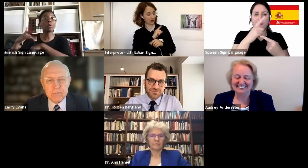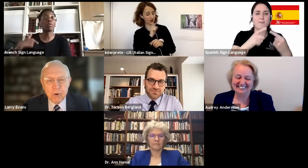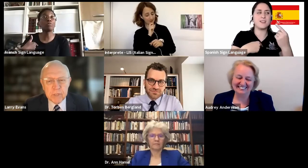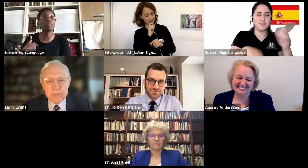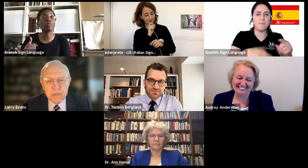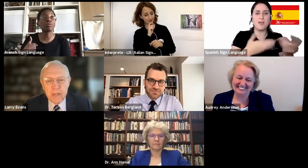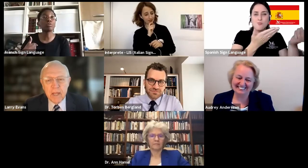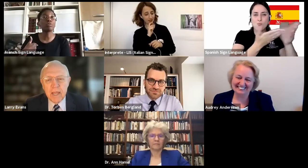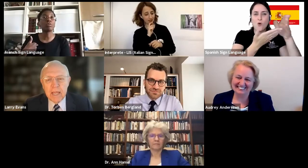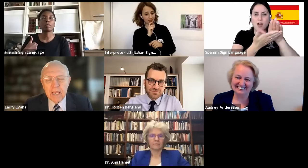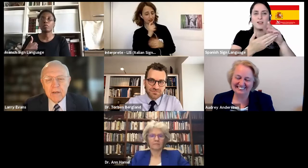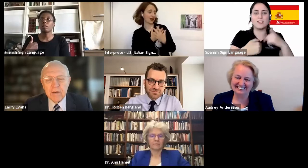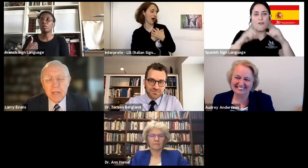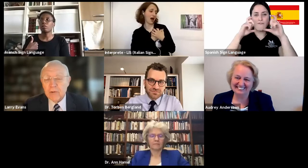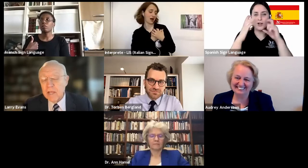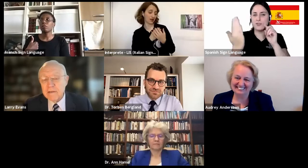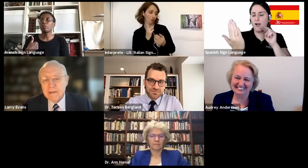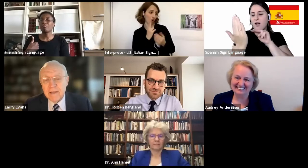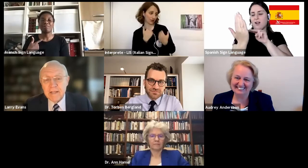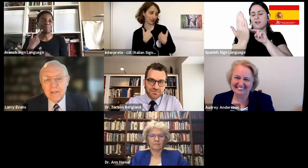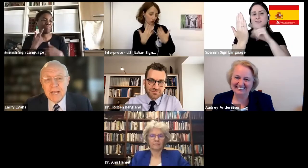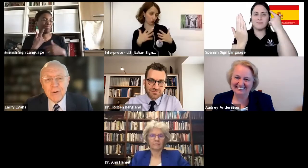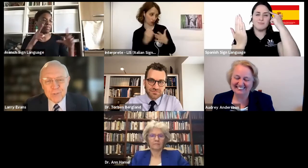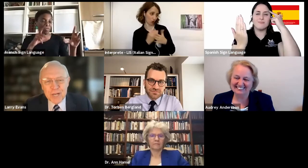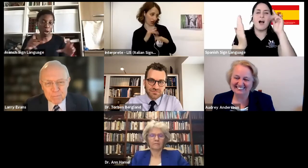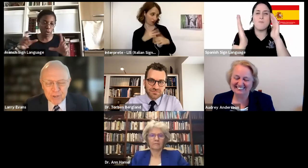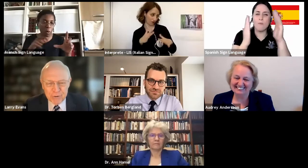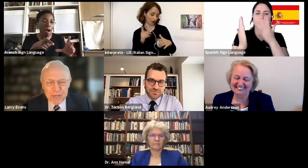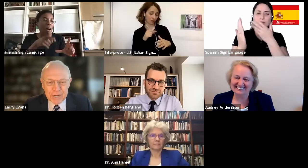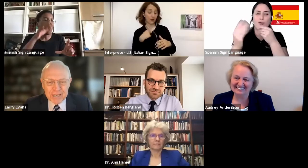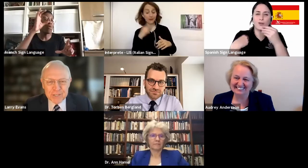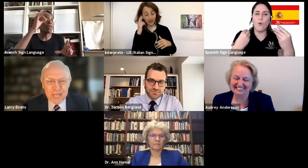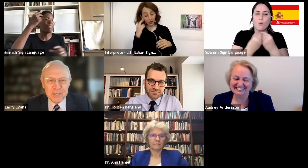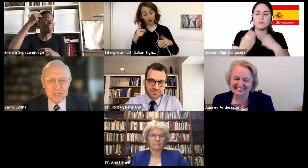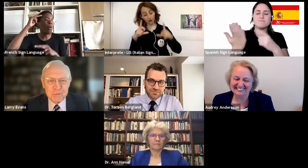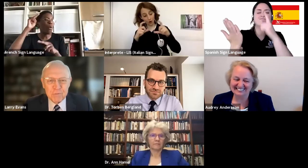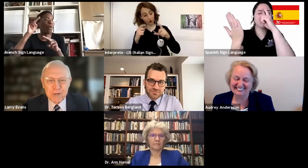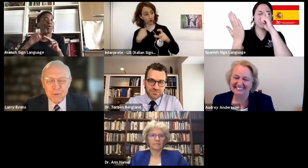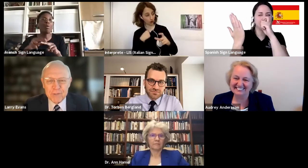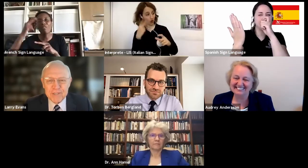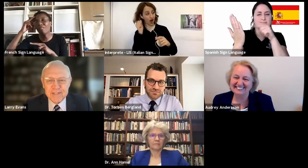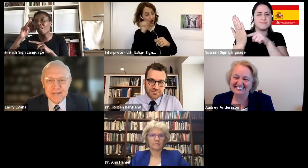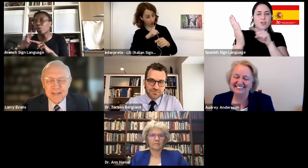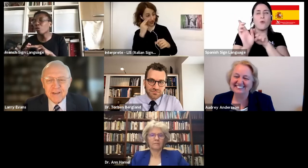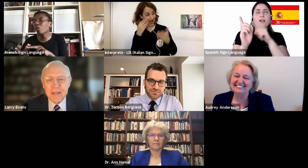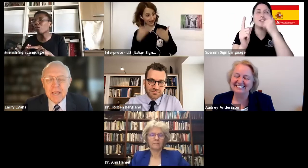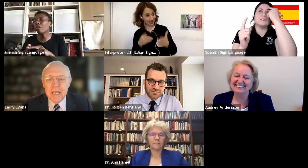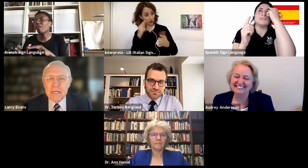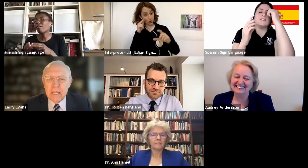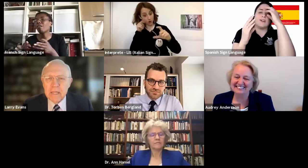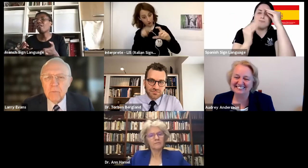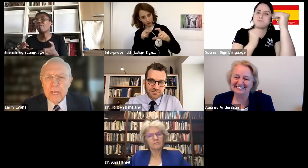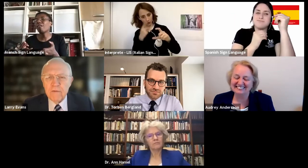of those moments. And, and yet, I don't stop there. And I guess that's what I was saying.